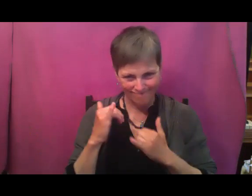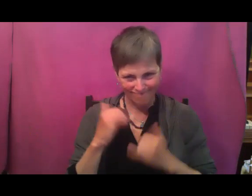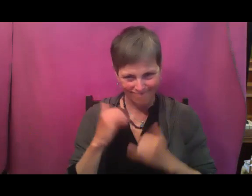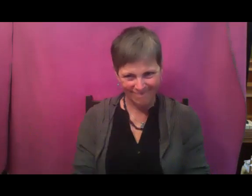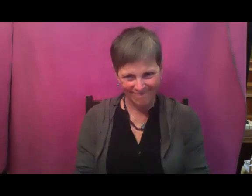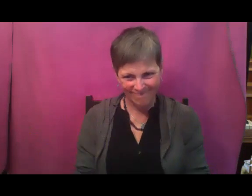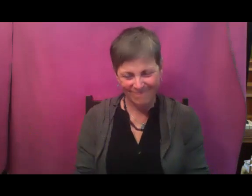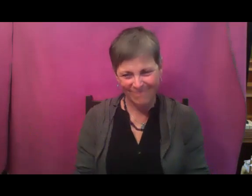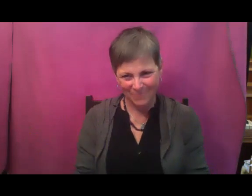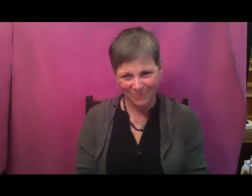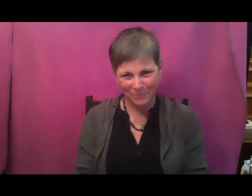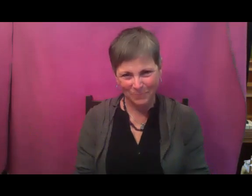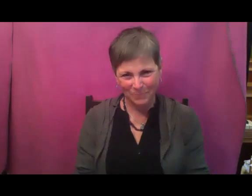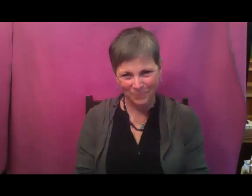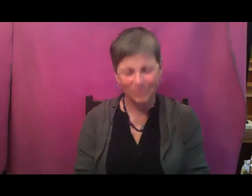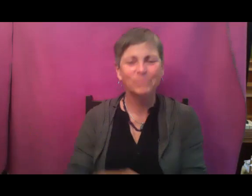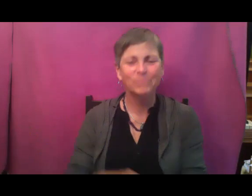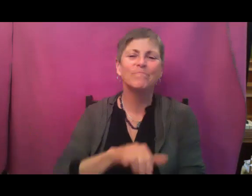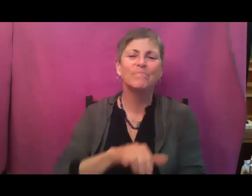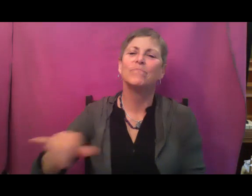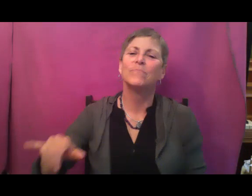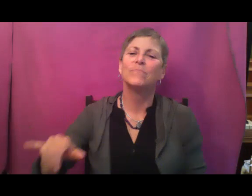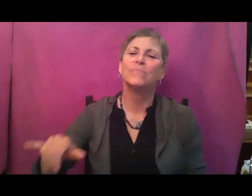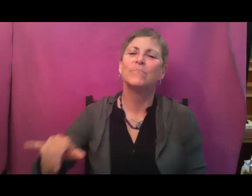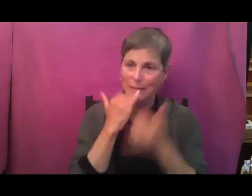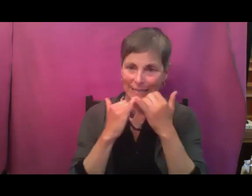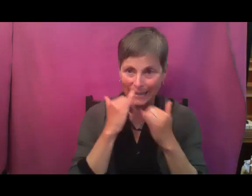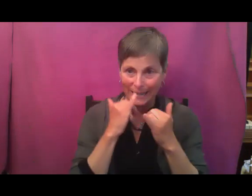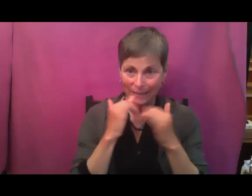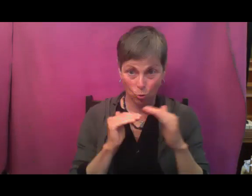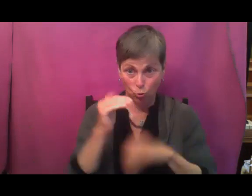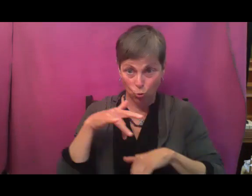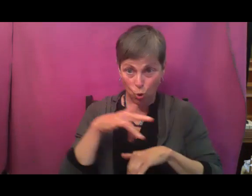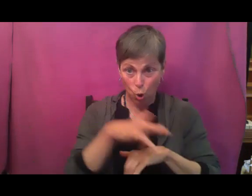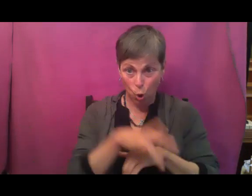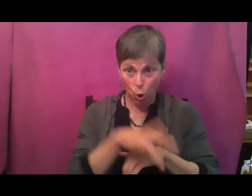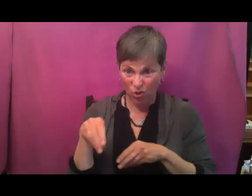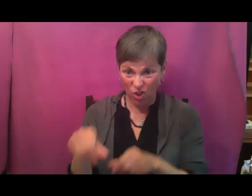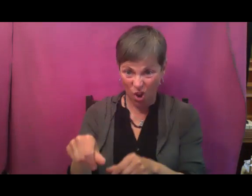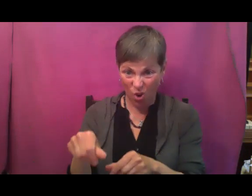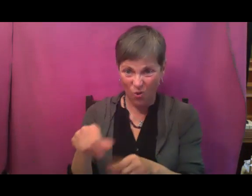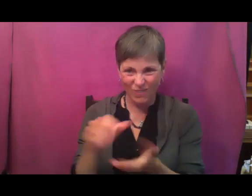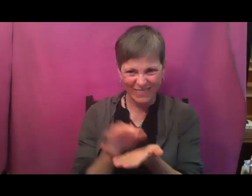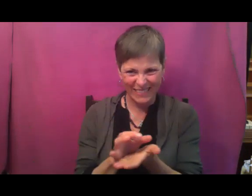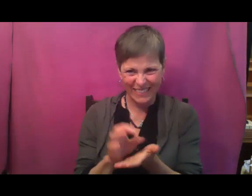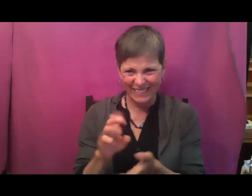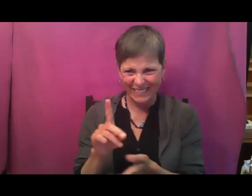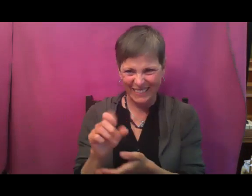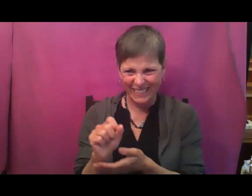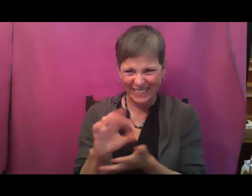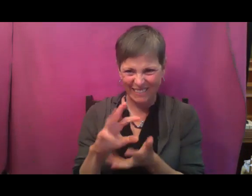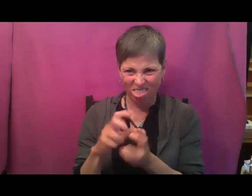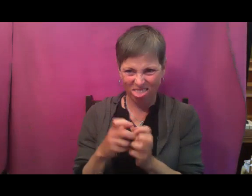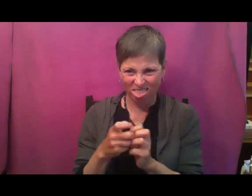minutes together. So common mistakes, if you sow too early, your seeds are just going to rot. So hold off